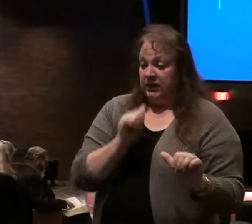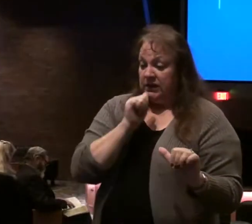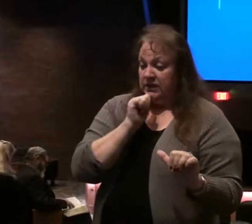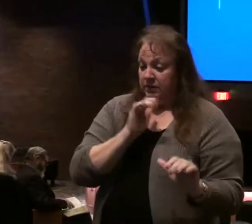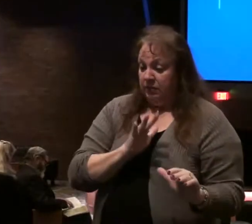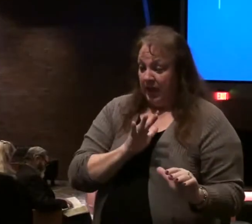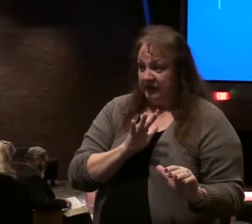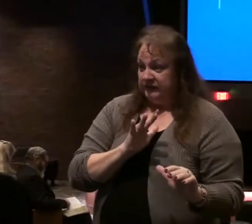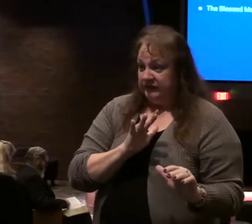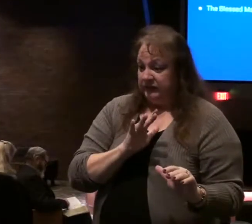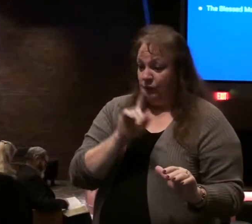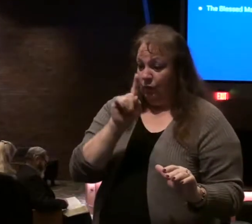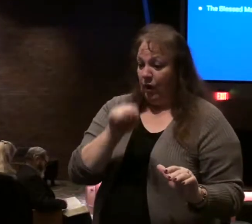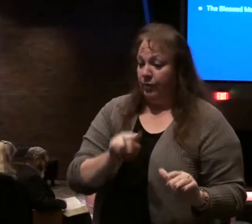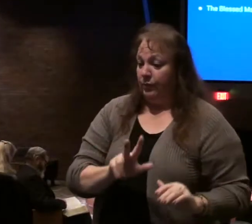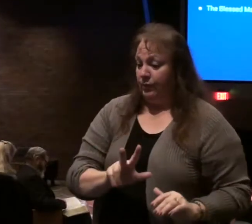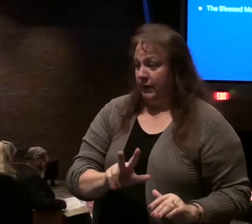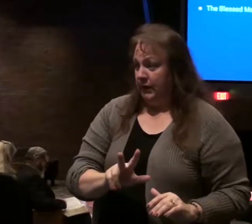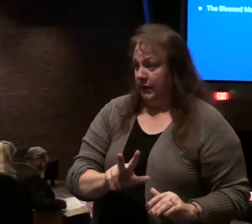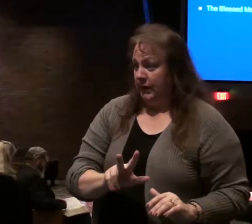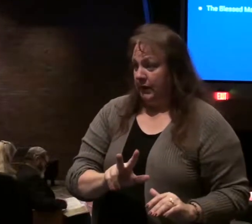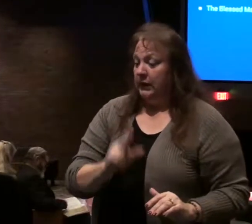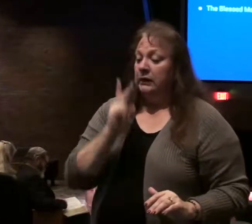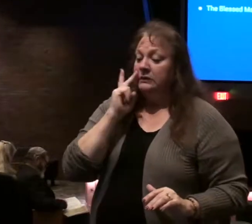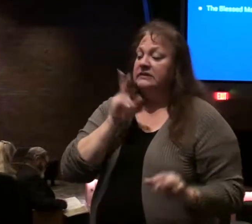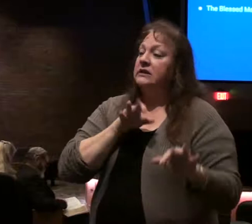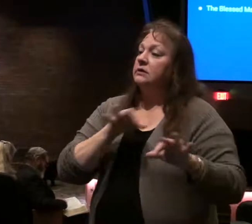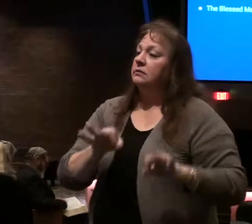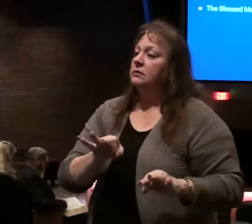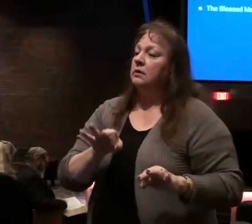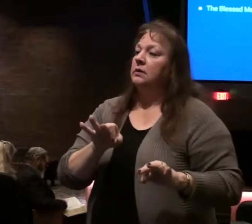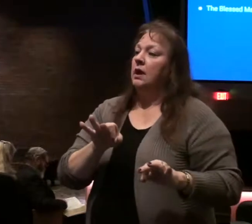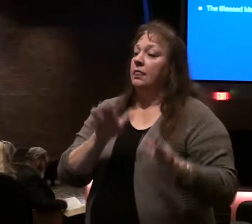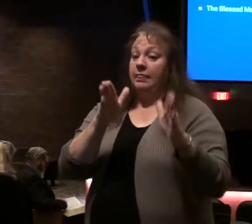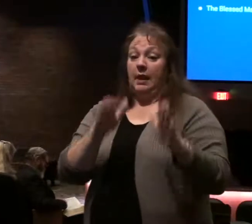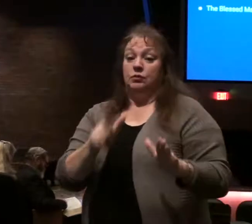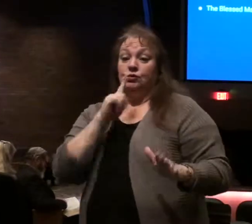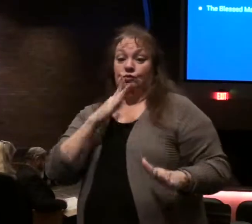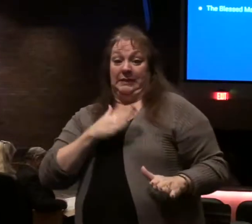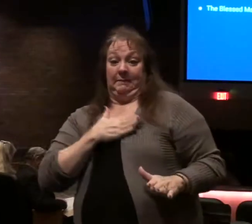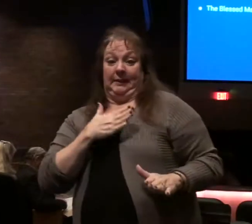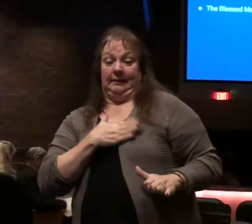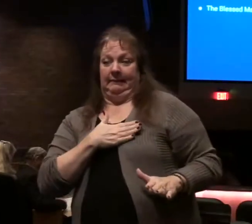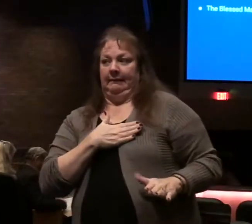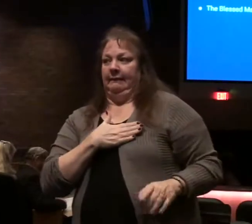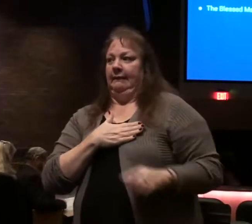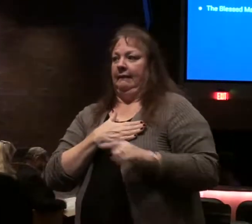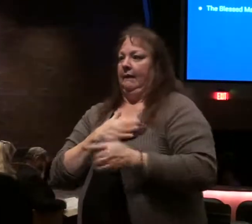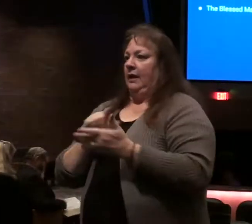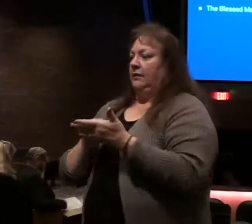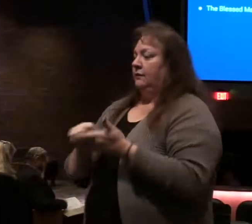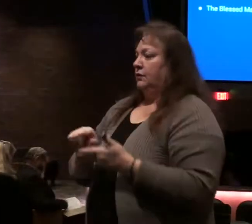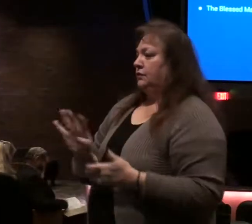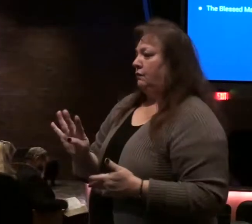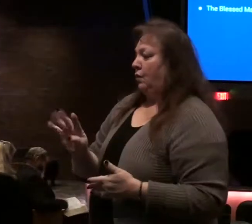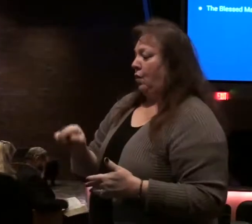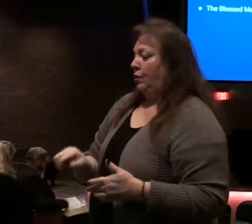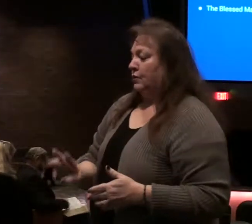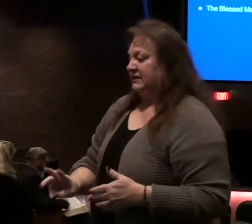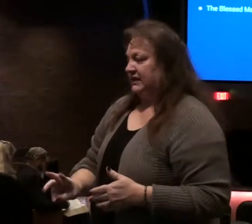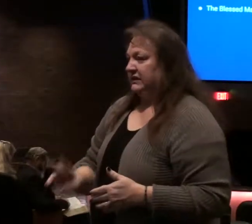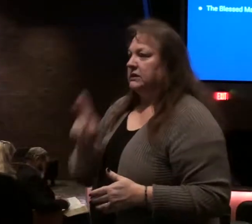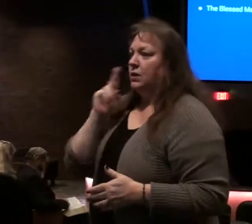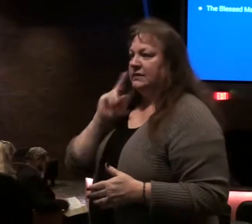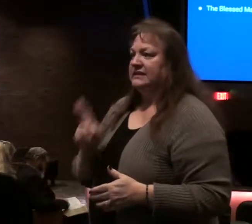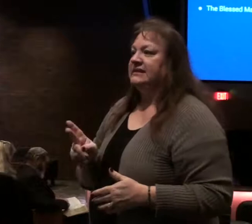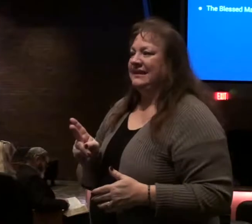in verse 1-3, we'll see a description of the blessed person. And then in verse 4-6, we're